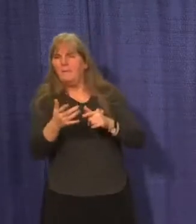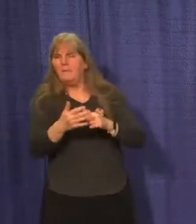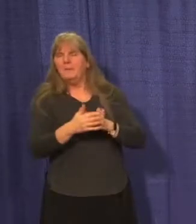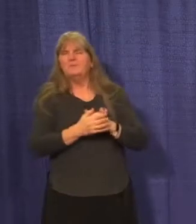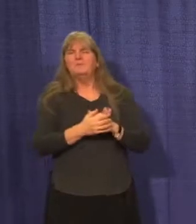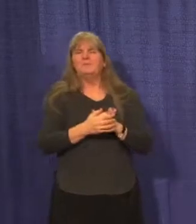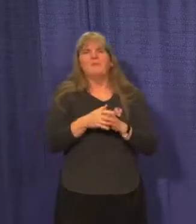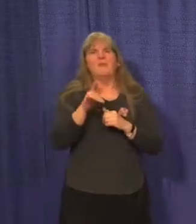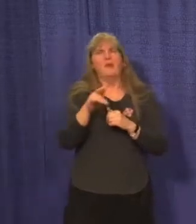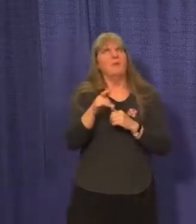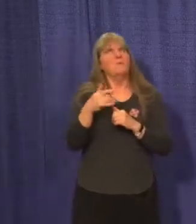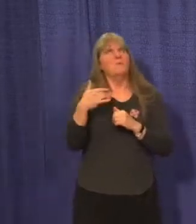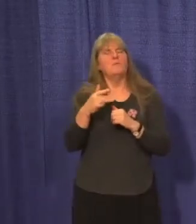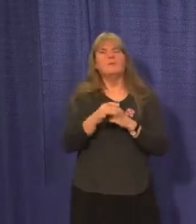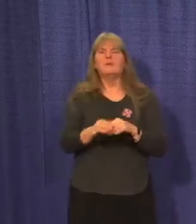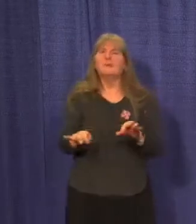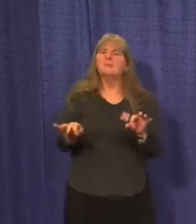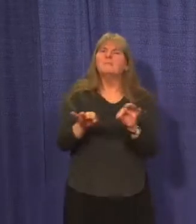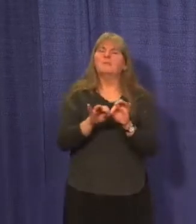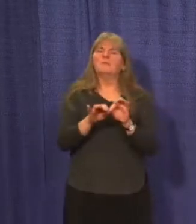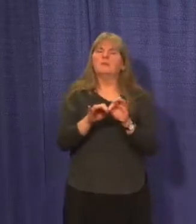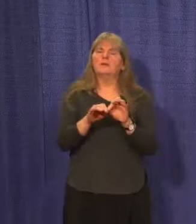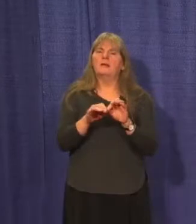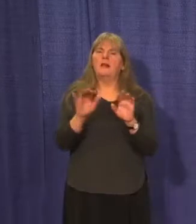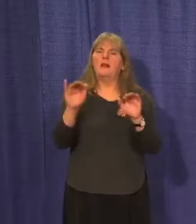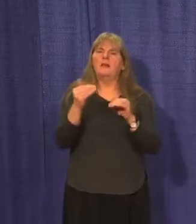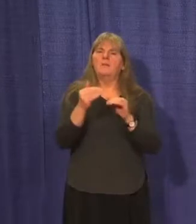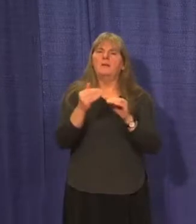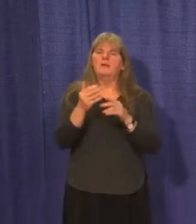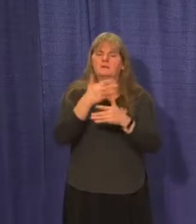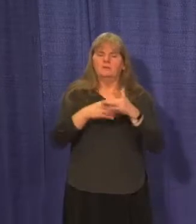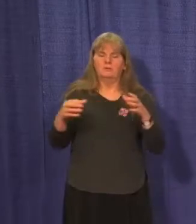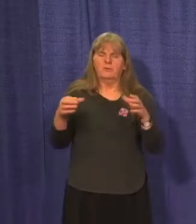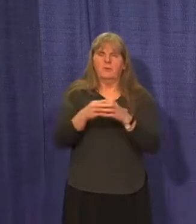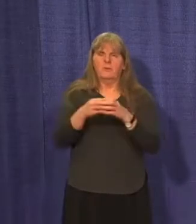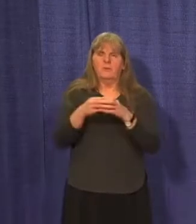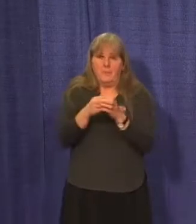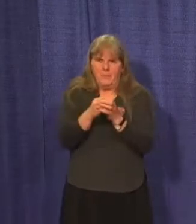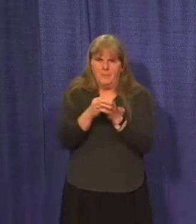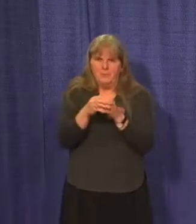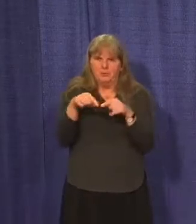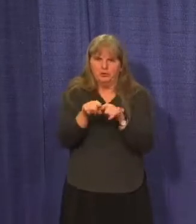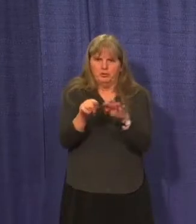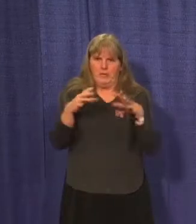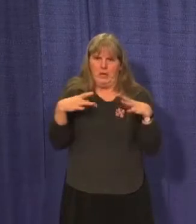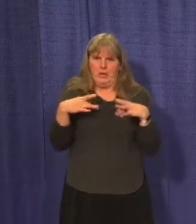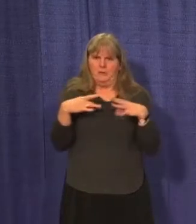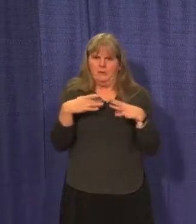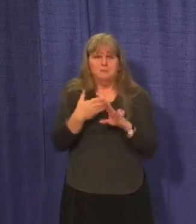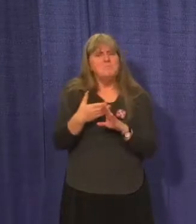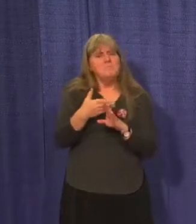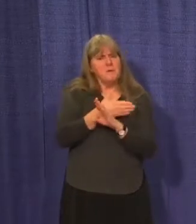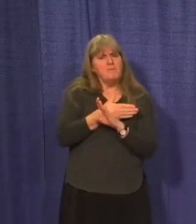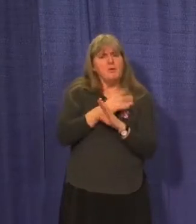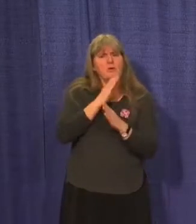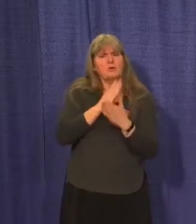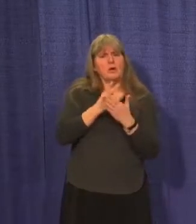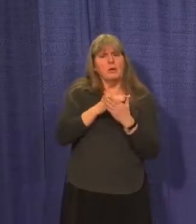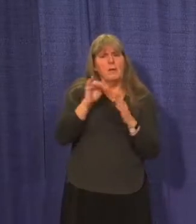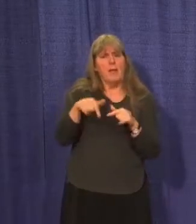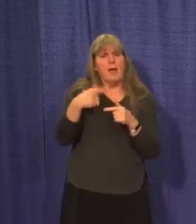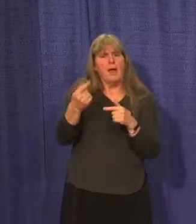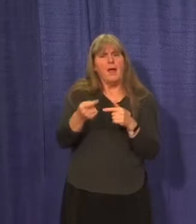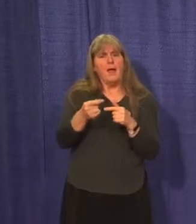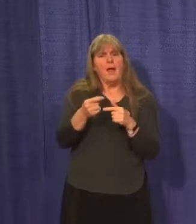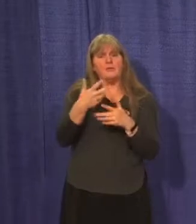That's why it's so important to maintain a social bubble during the holidays. I've briefly spoken to the social bubbles these past